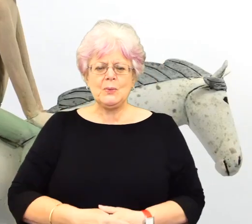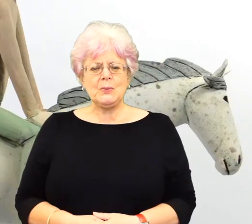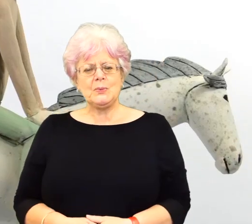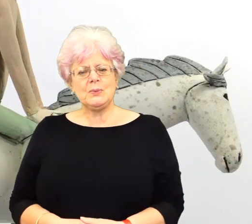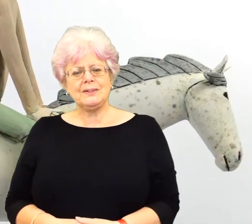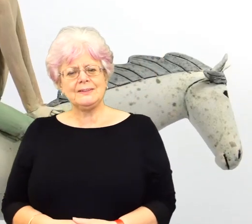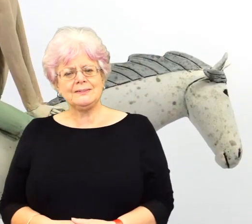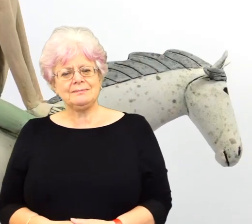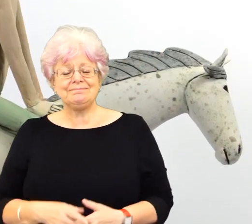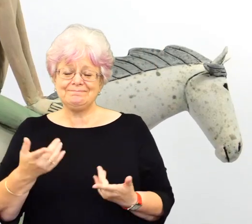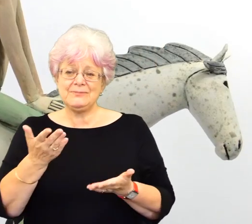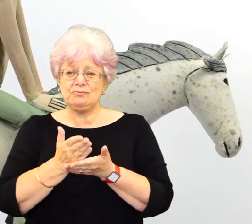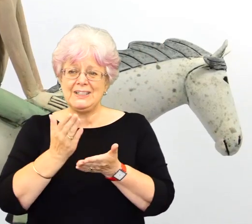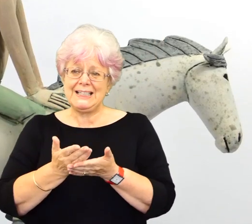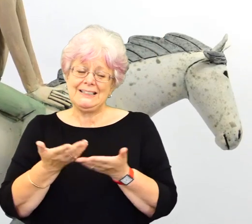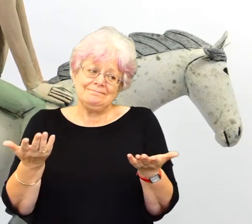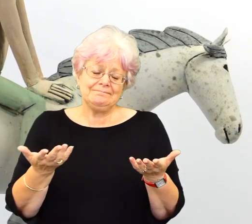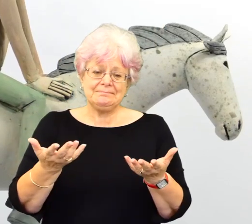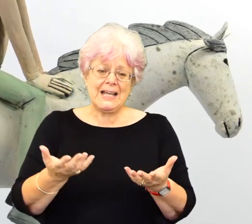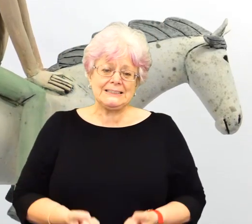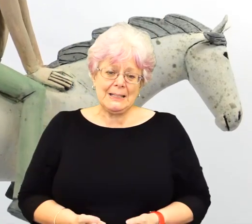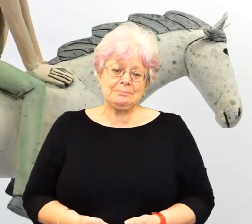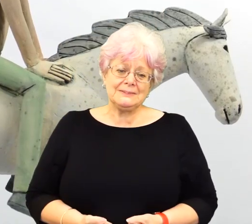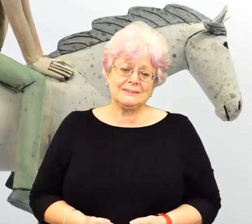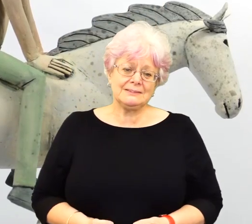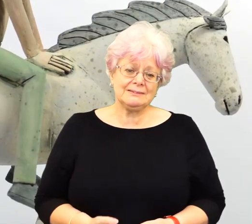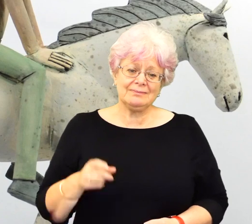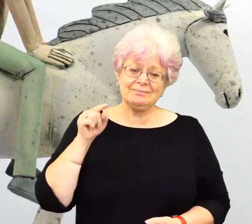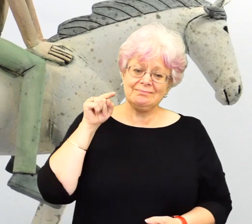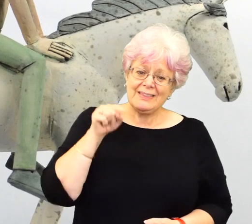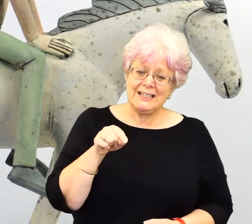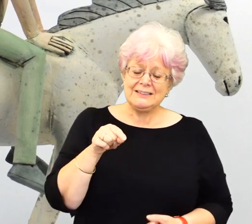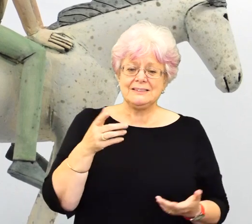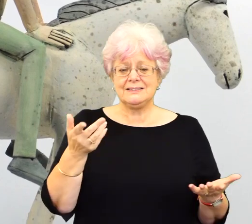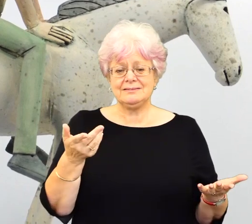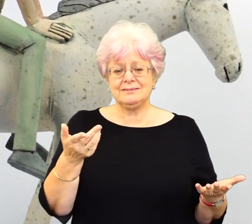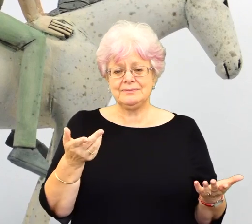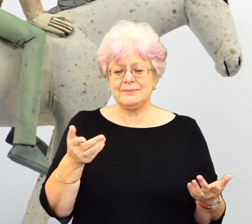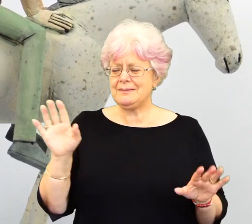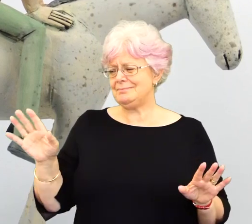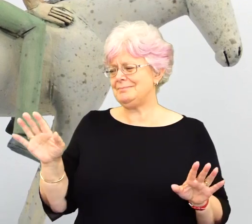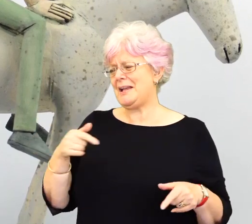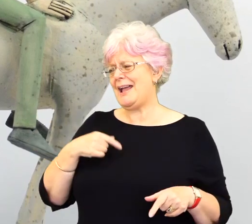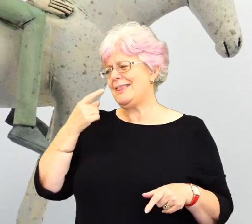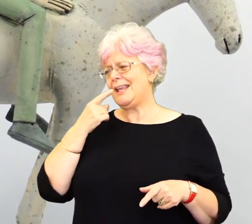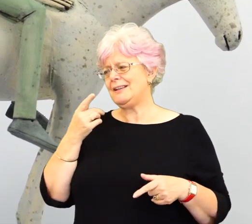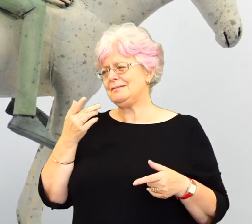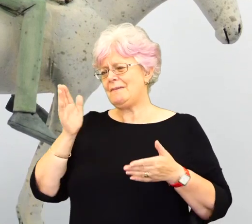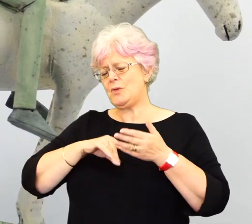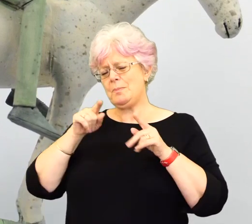it or something like that, and then, and just accept it as it is, maybe. I think what you, you get coming out of them is the, is character,